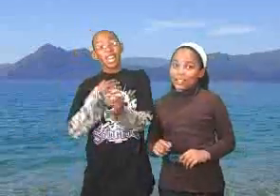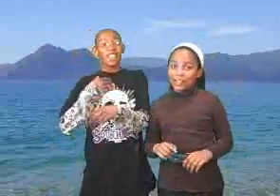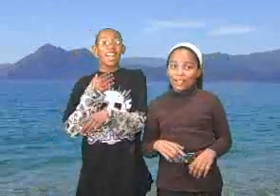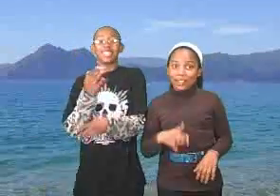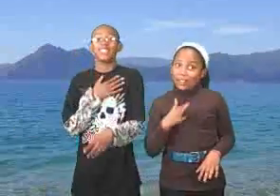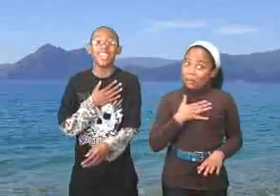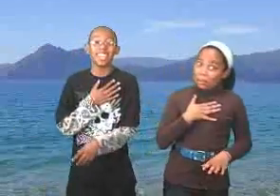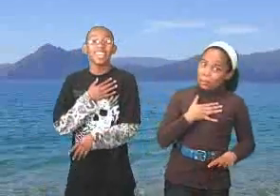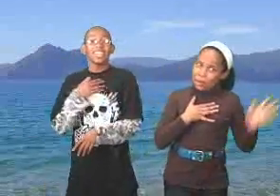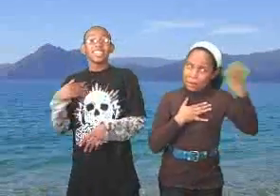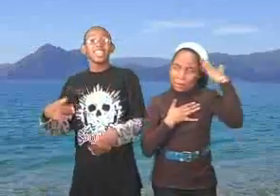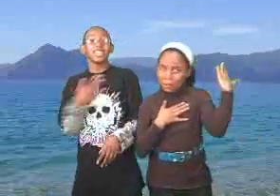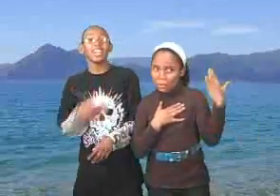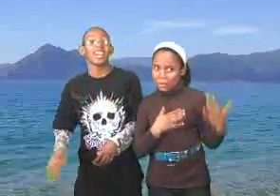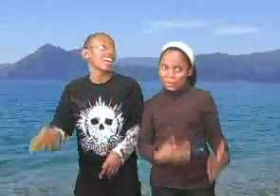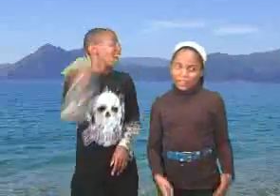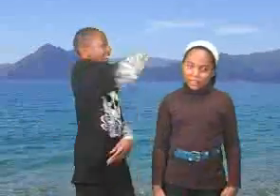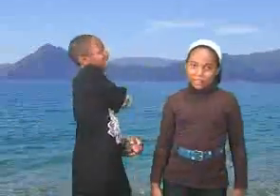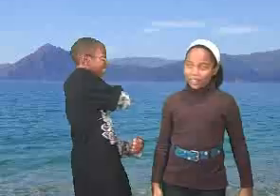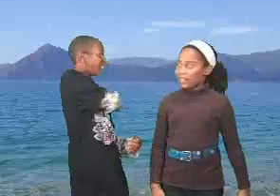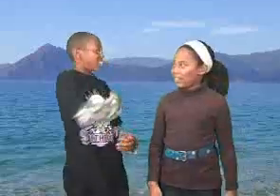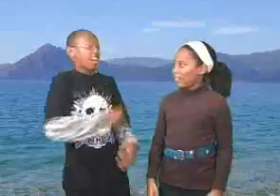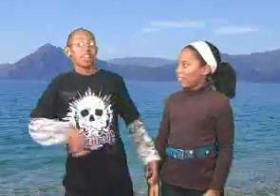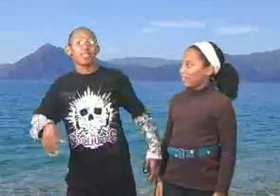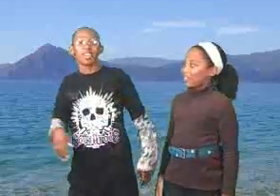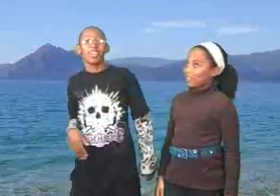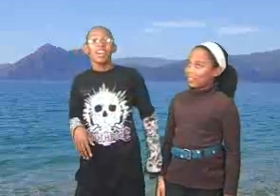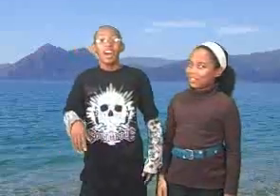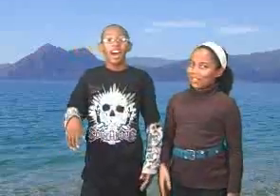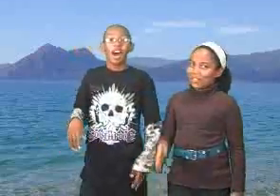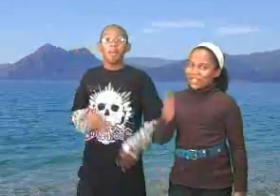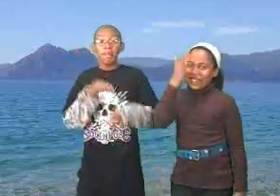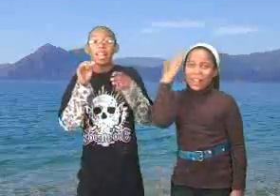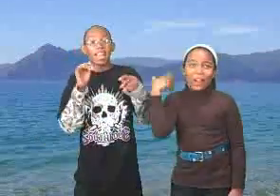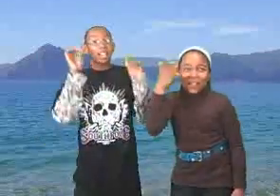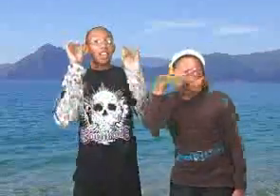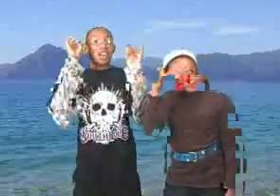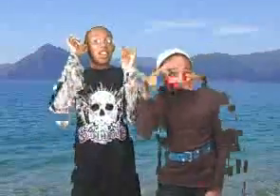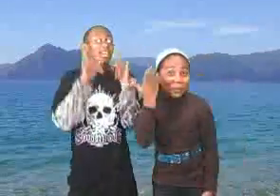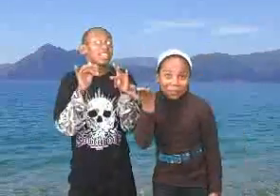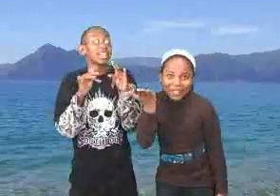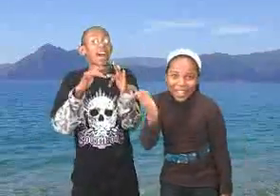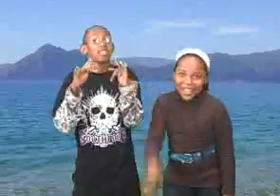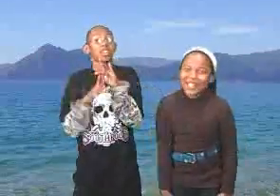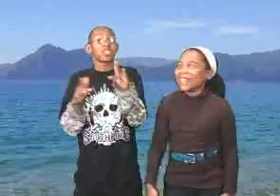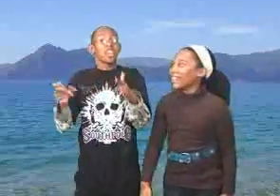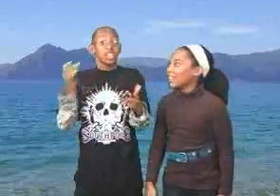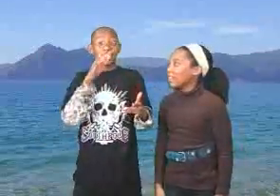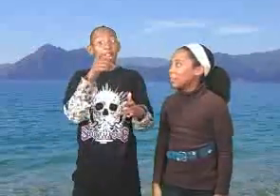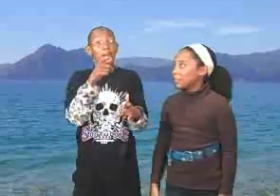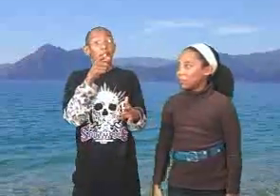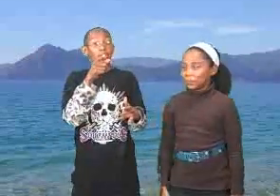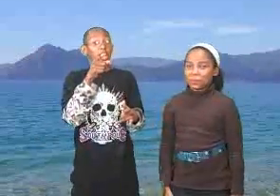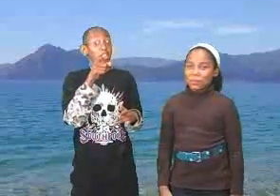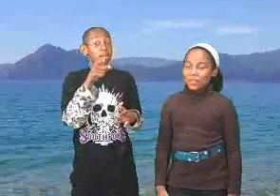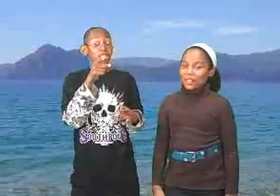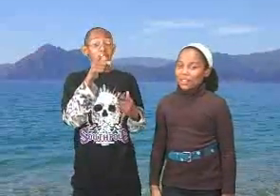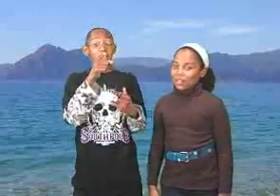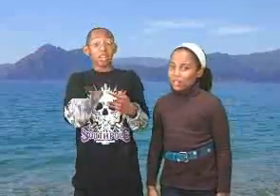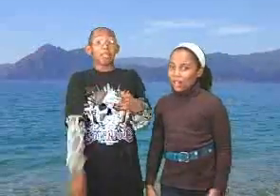can't imagine me... Well, neither. Oh, got it off for you. Uh, Madagascar, whoo-ing cockroaches in your mouth. Can you imagine that in your